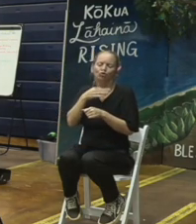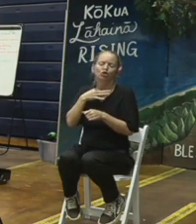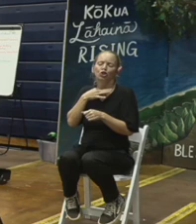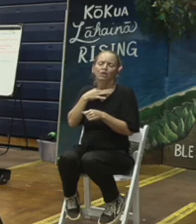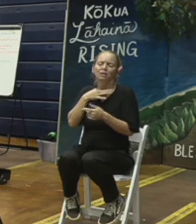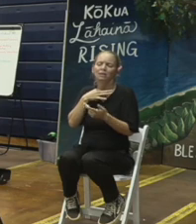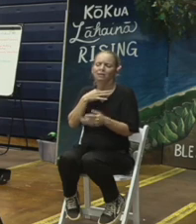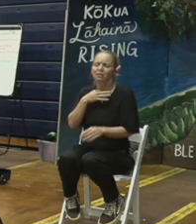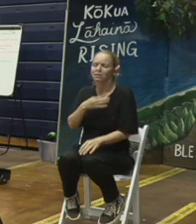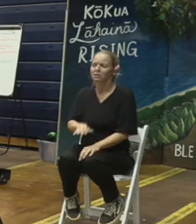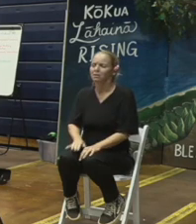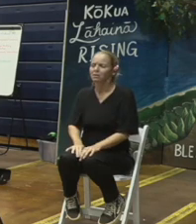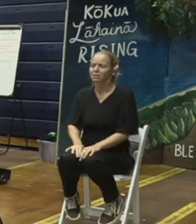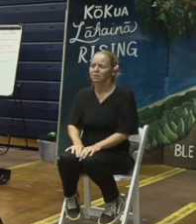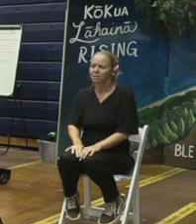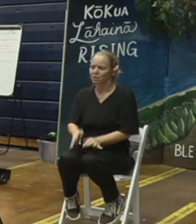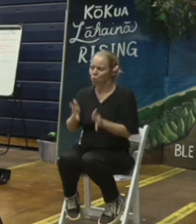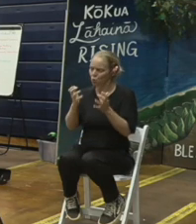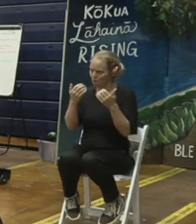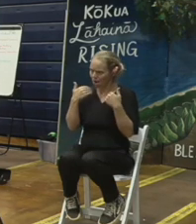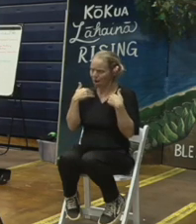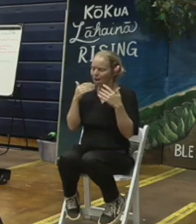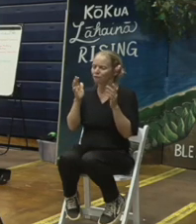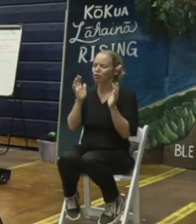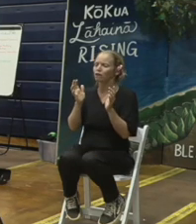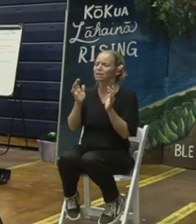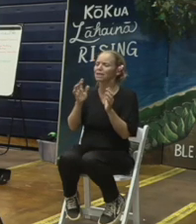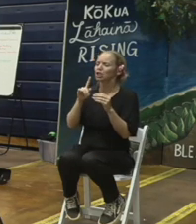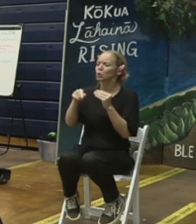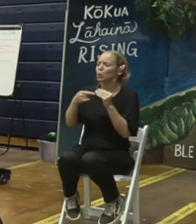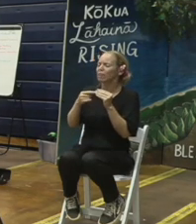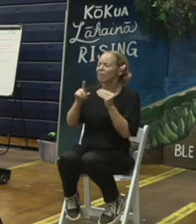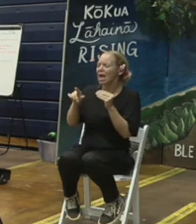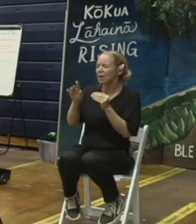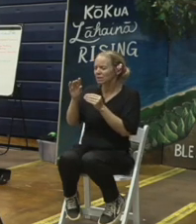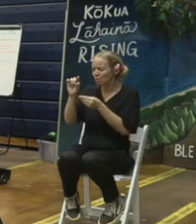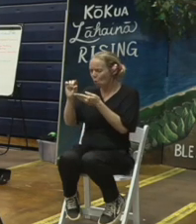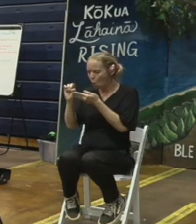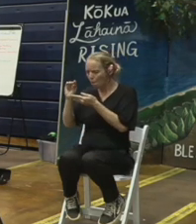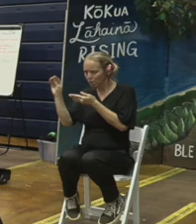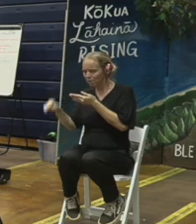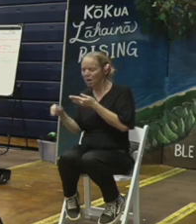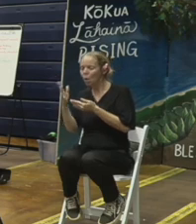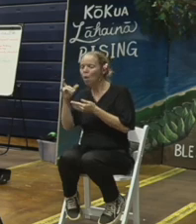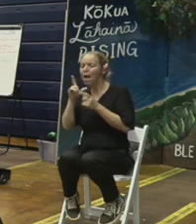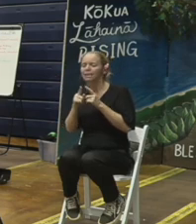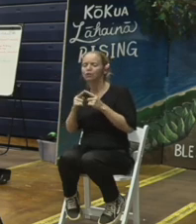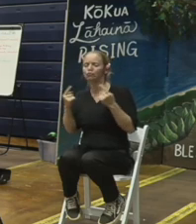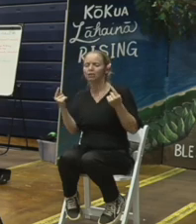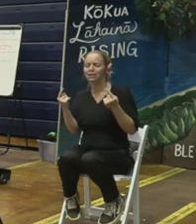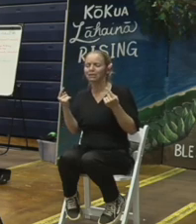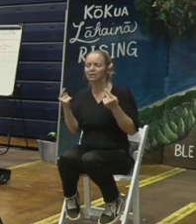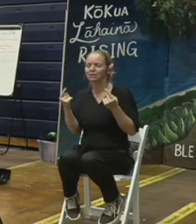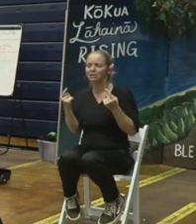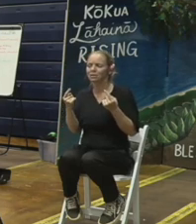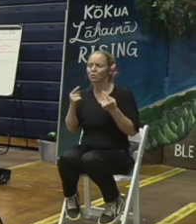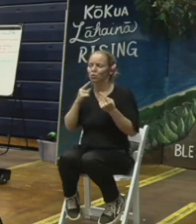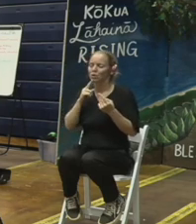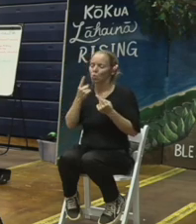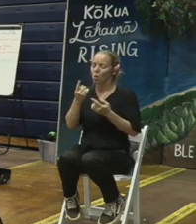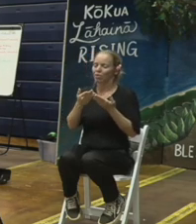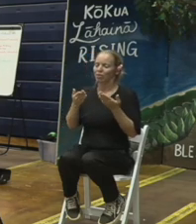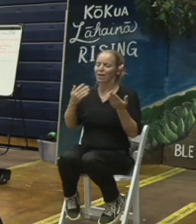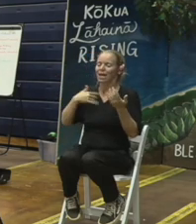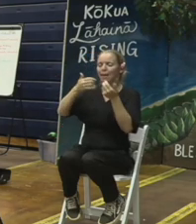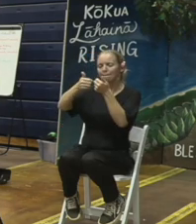you know we got to have these conversations because one of the things we do you know as an administration we're